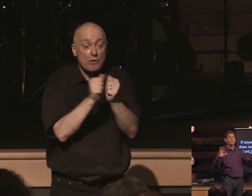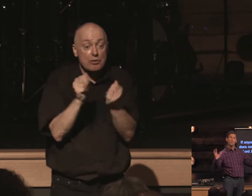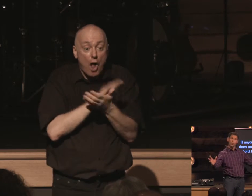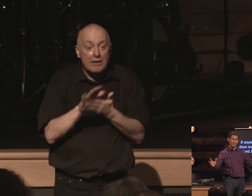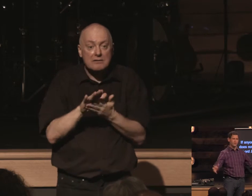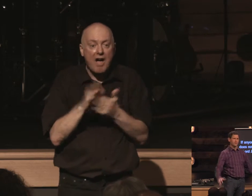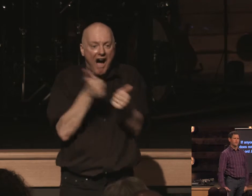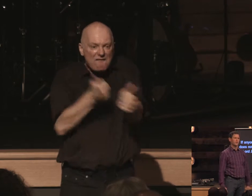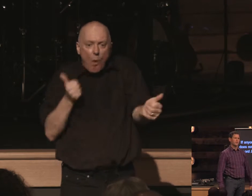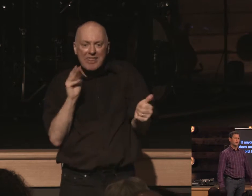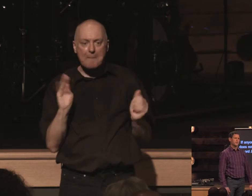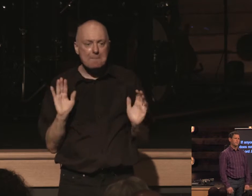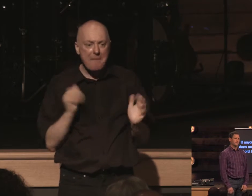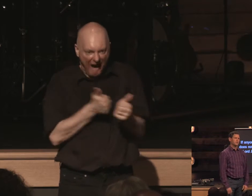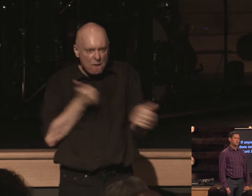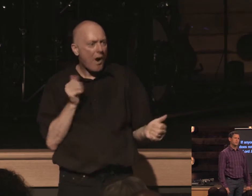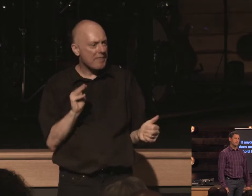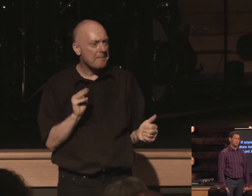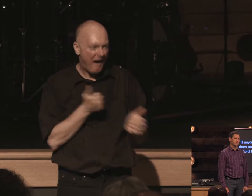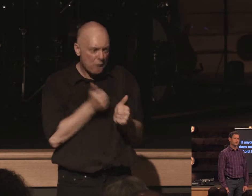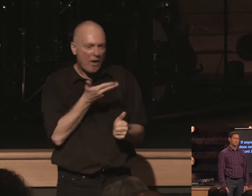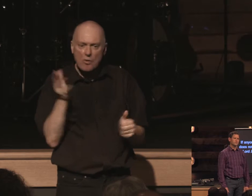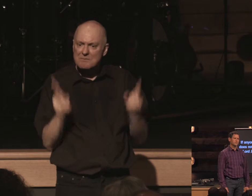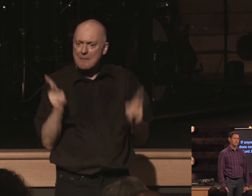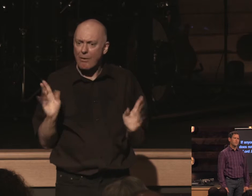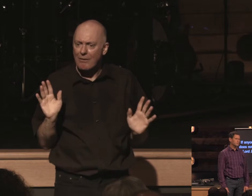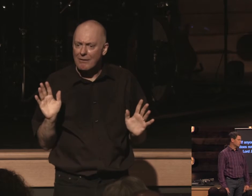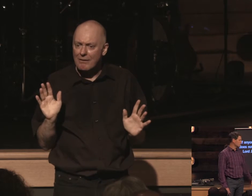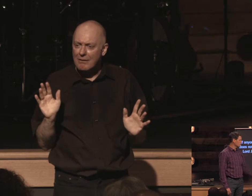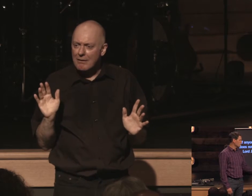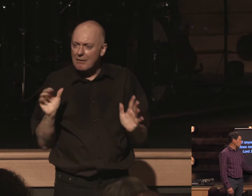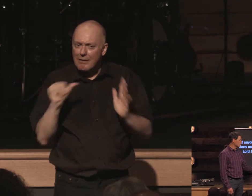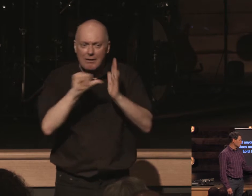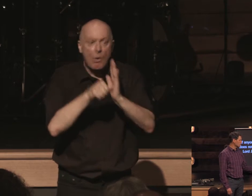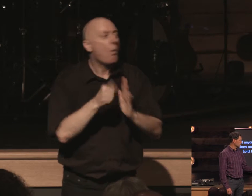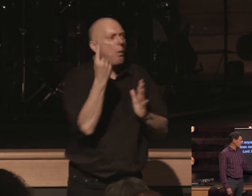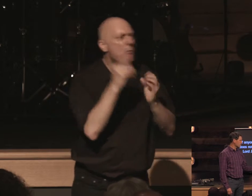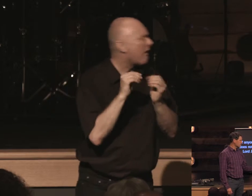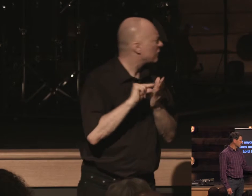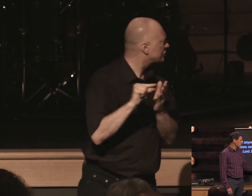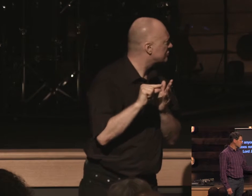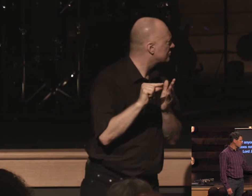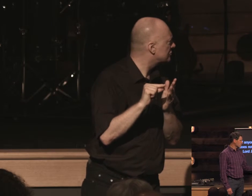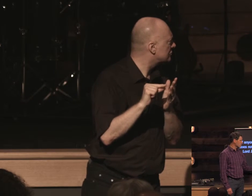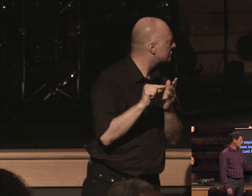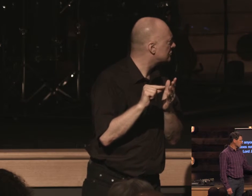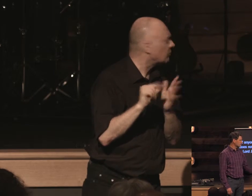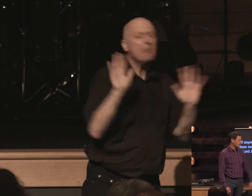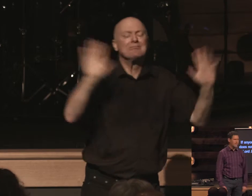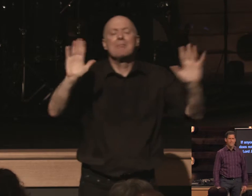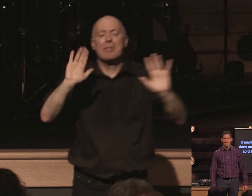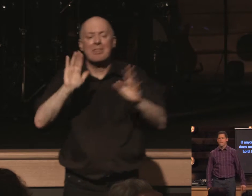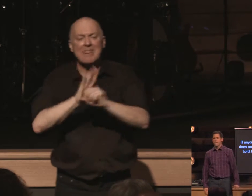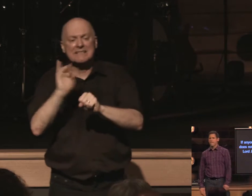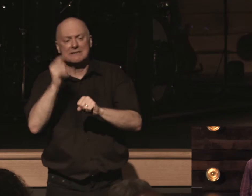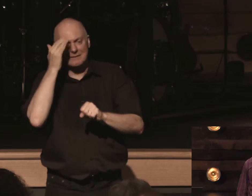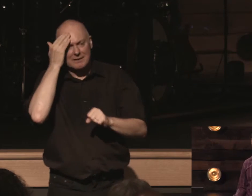avoid such people there's the emphasis is there one more verse or is that it is there one more no that's it the